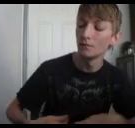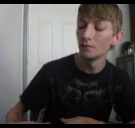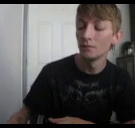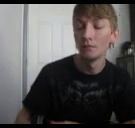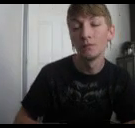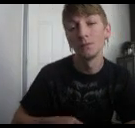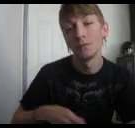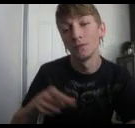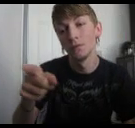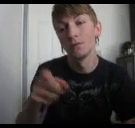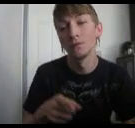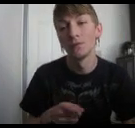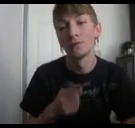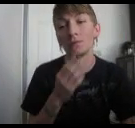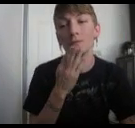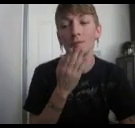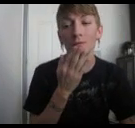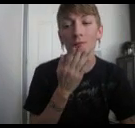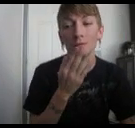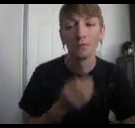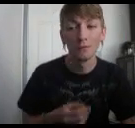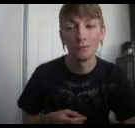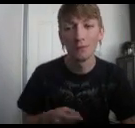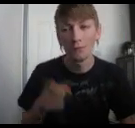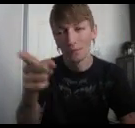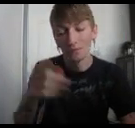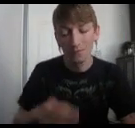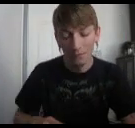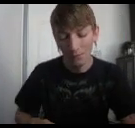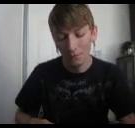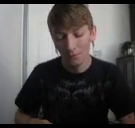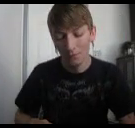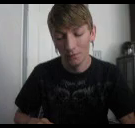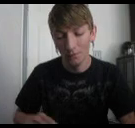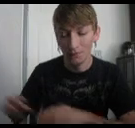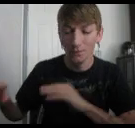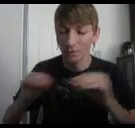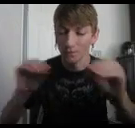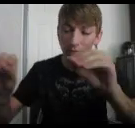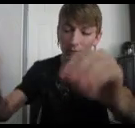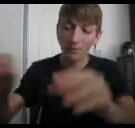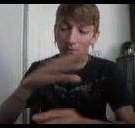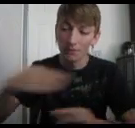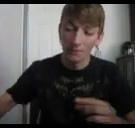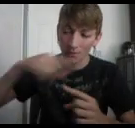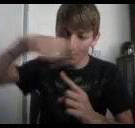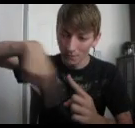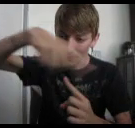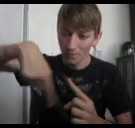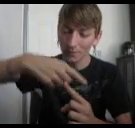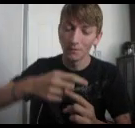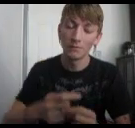You're the caller, you're the moment and the smith